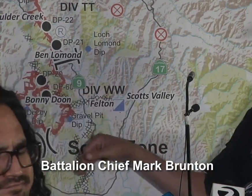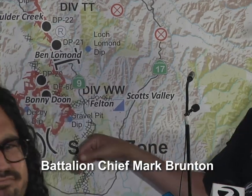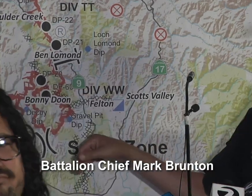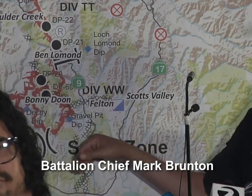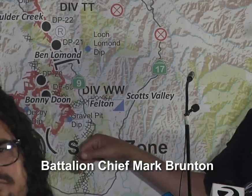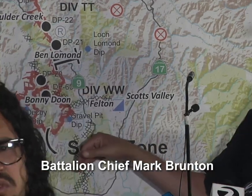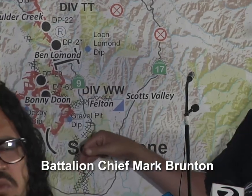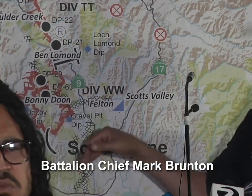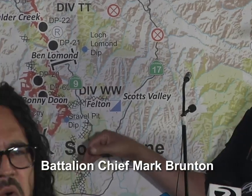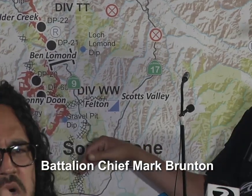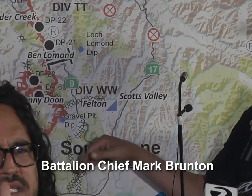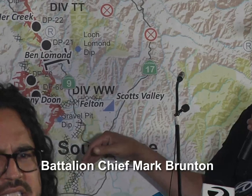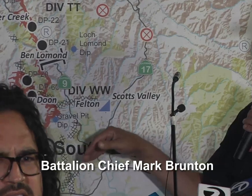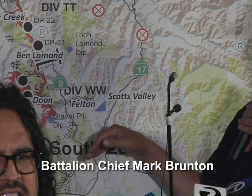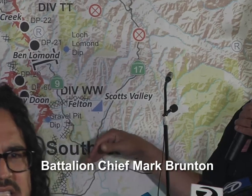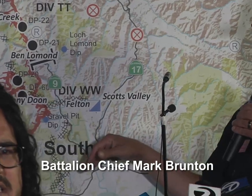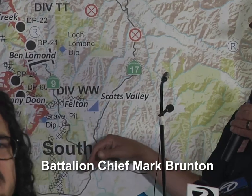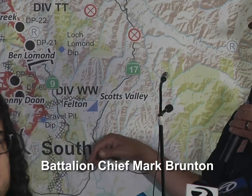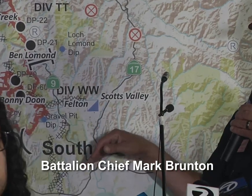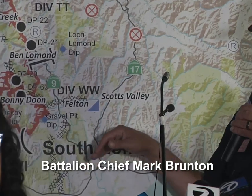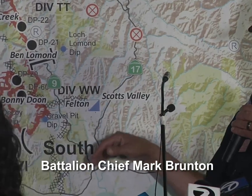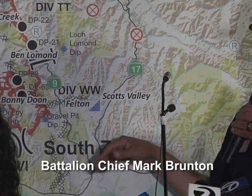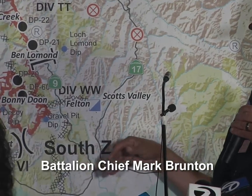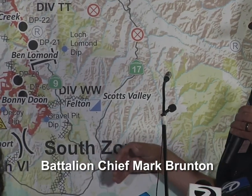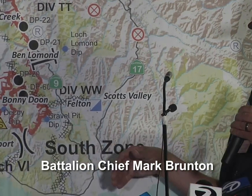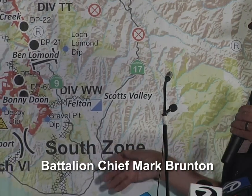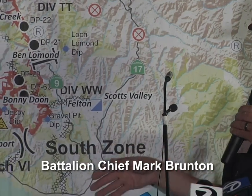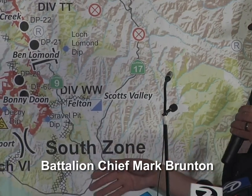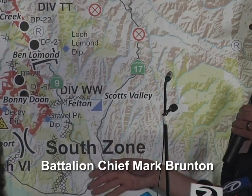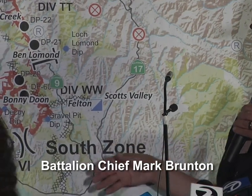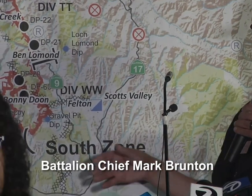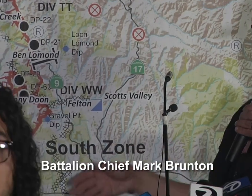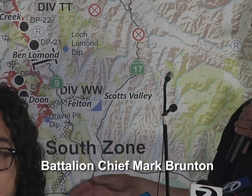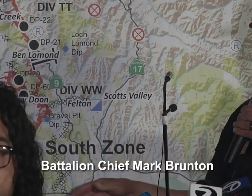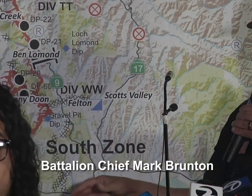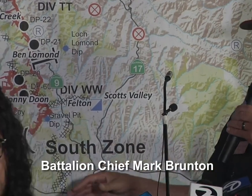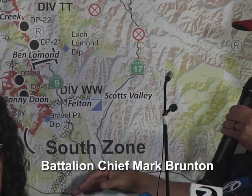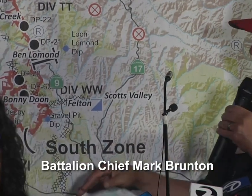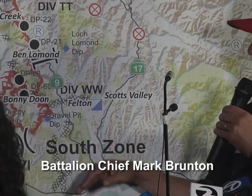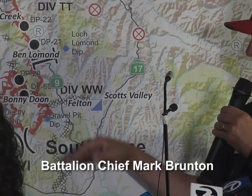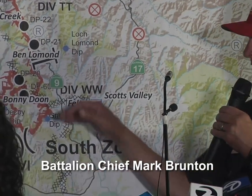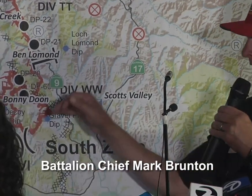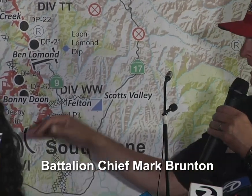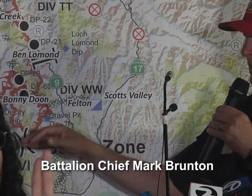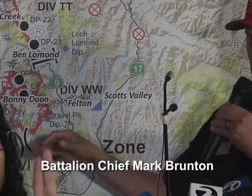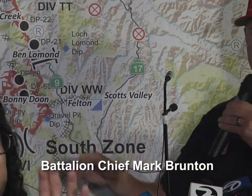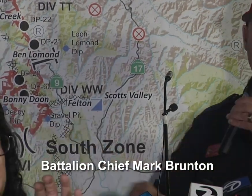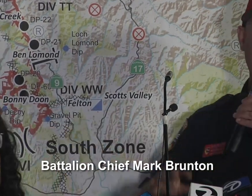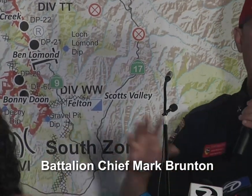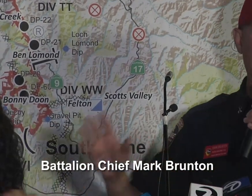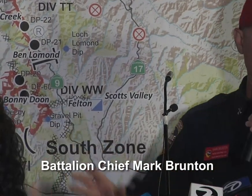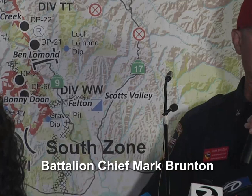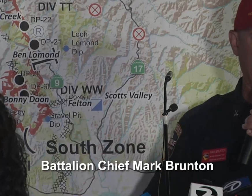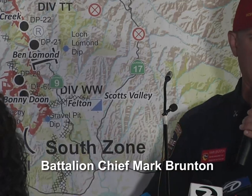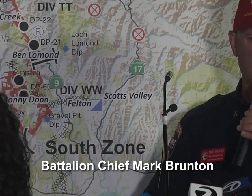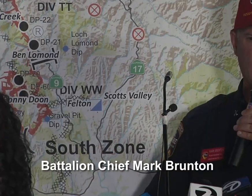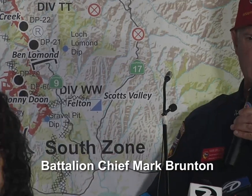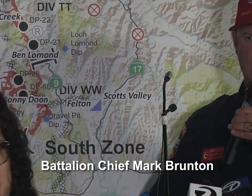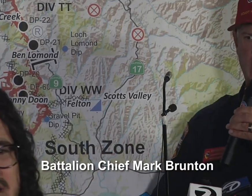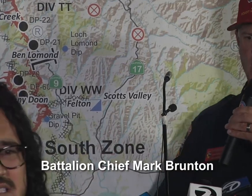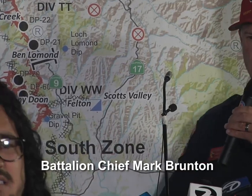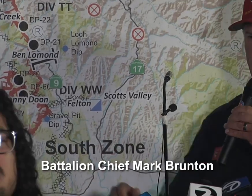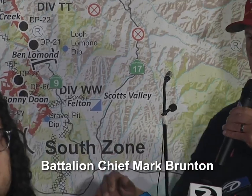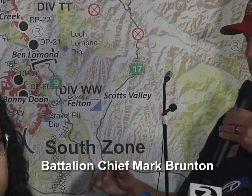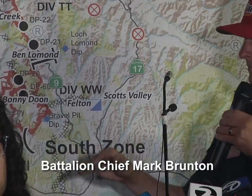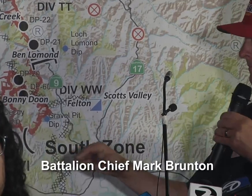that really, really puts an excellent protection for Santa Cruz and the UC campus. We won't say that they're completely 100% out of